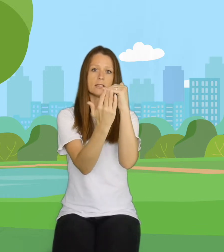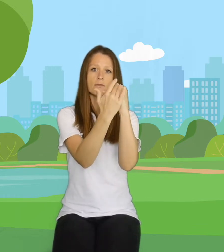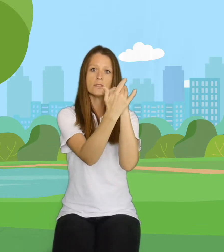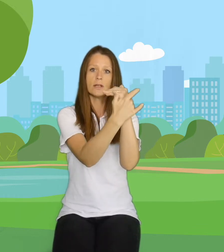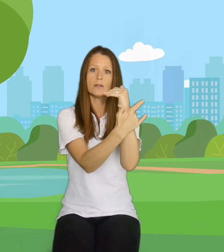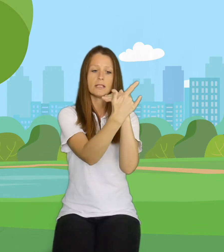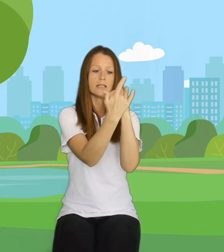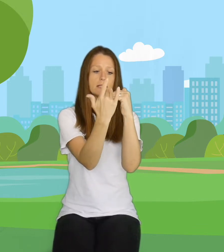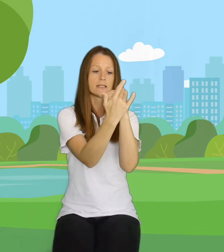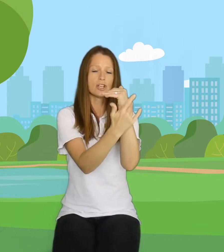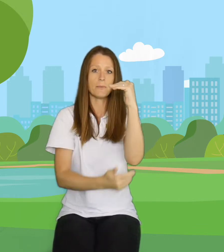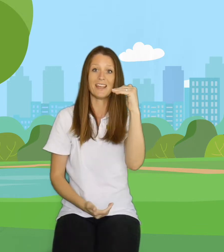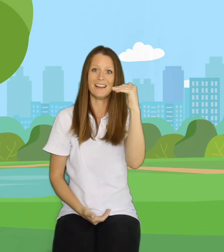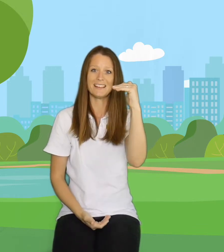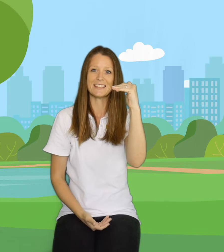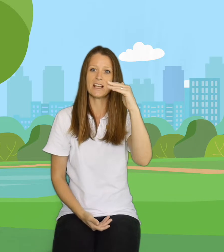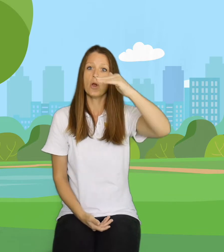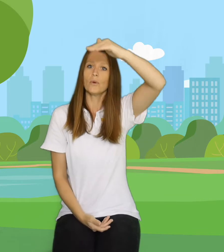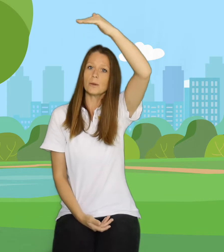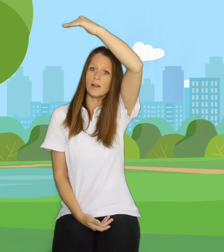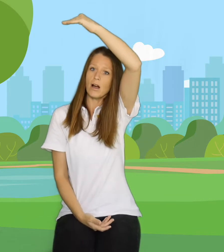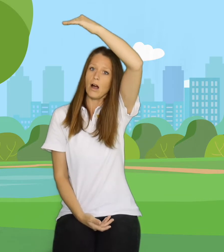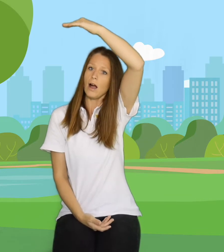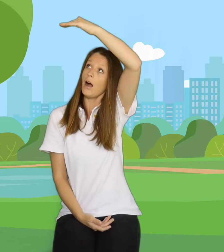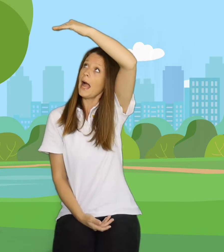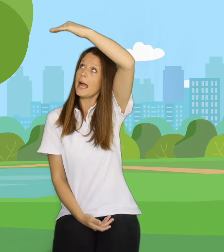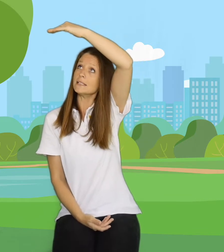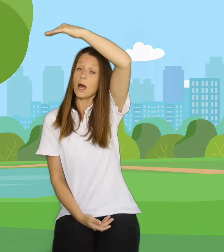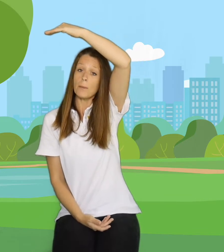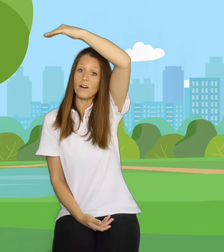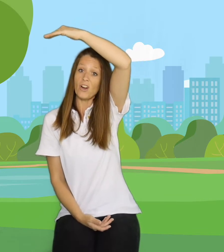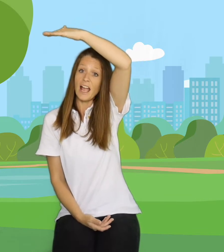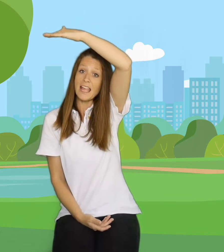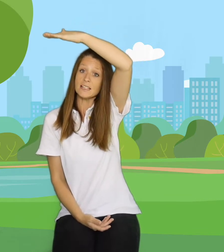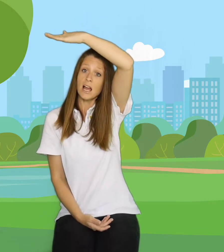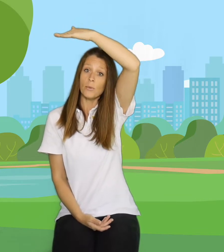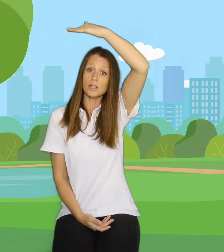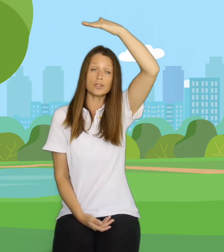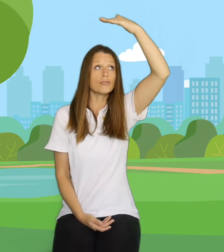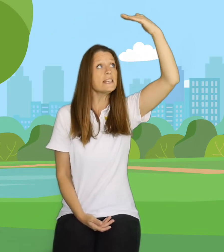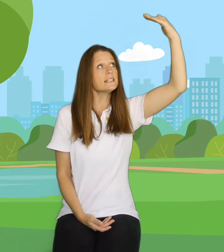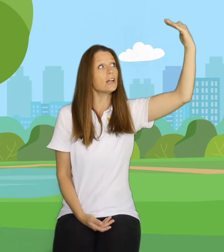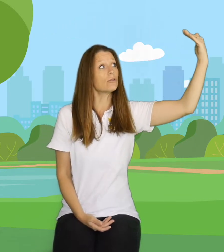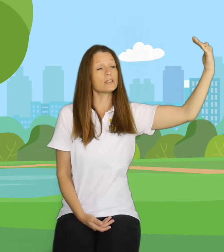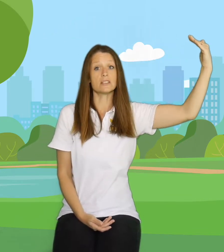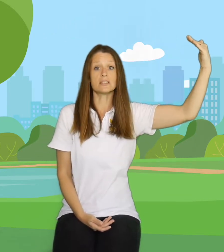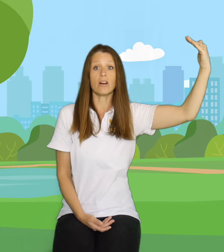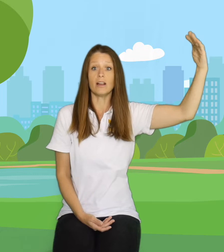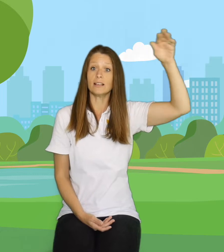over so it goes in this shape here like this. We're going to bring our hand up above our head. We're going to trace it across the sky like